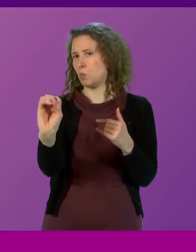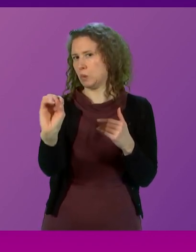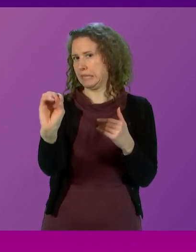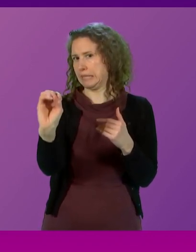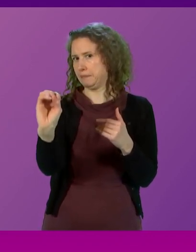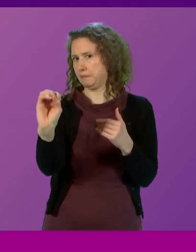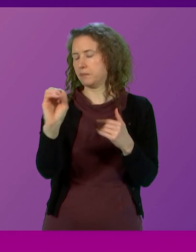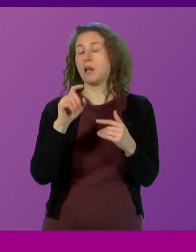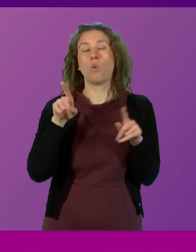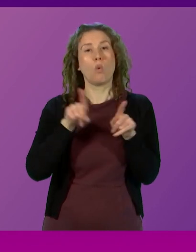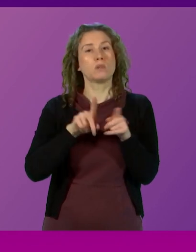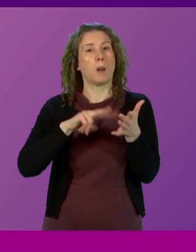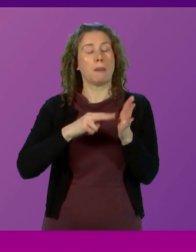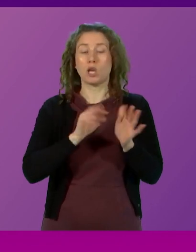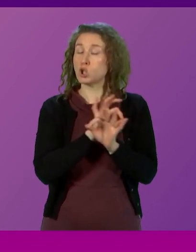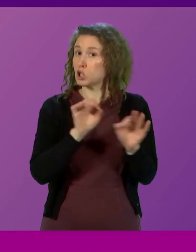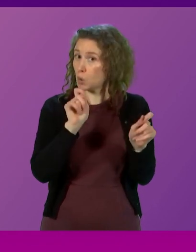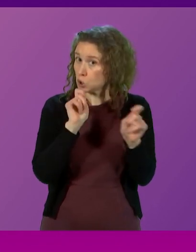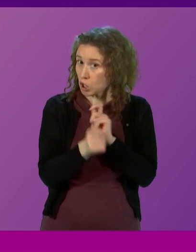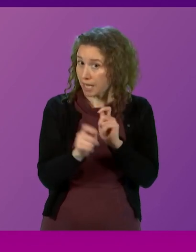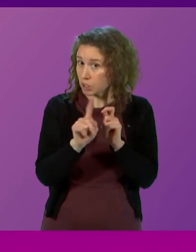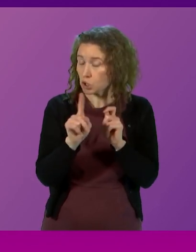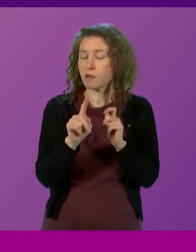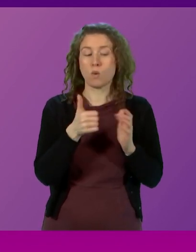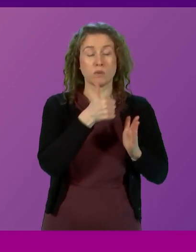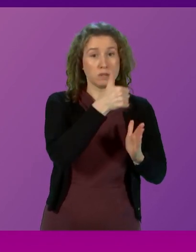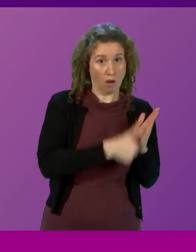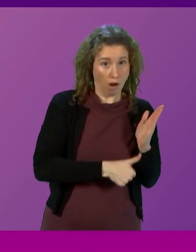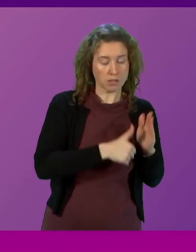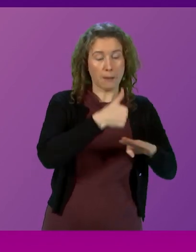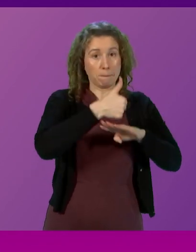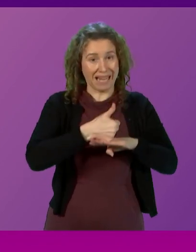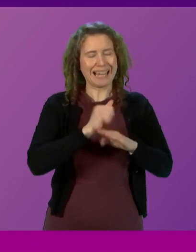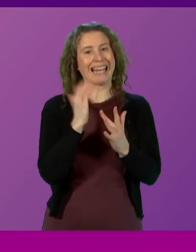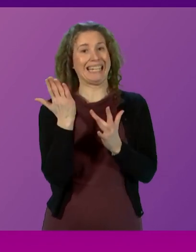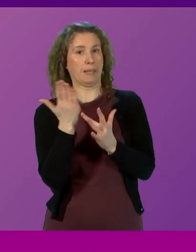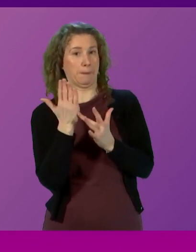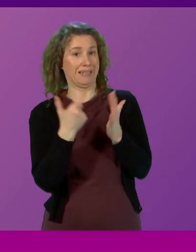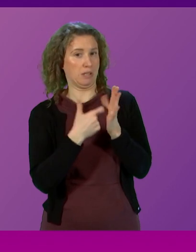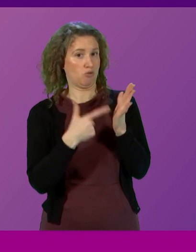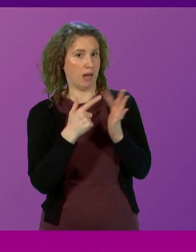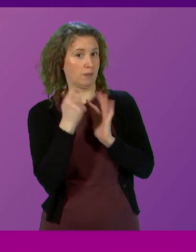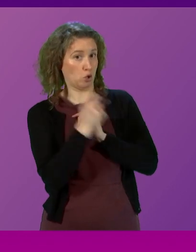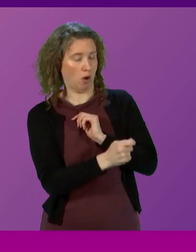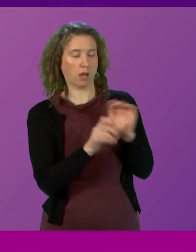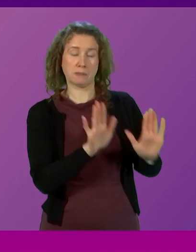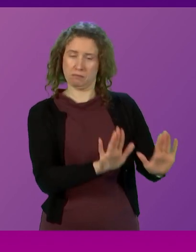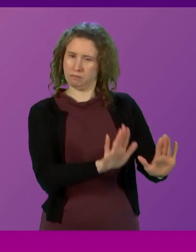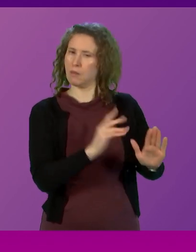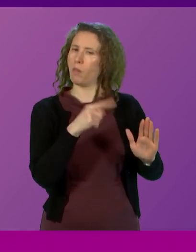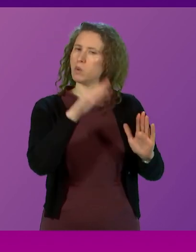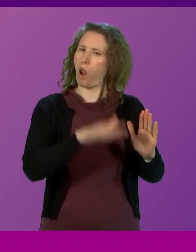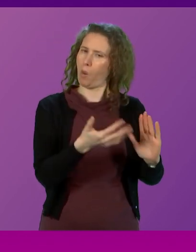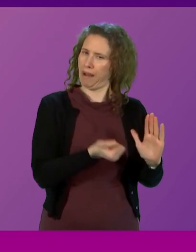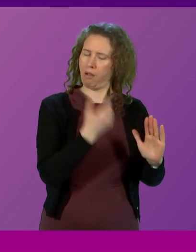I also intend to make no changes to the starter, basic and intermediate rates to protect those on lower